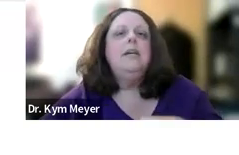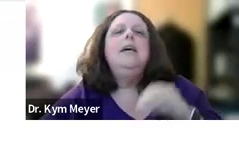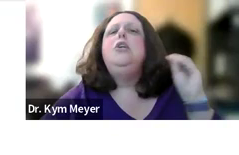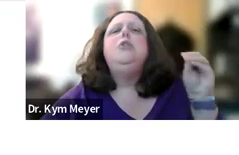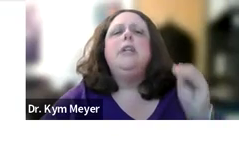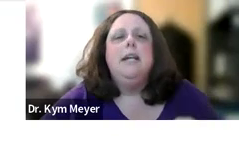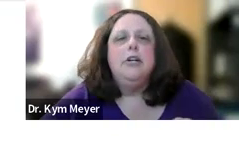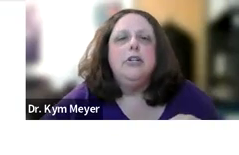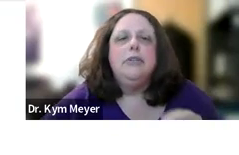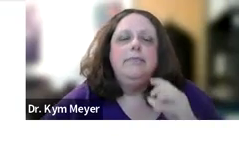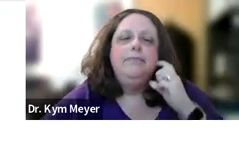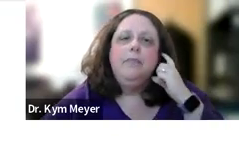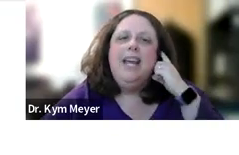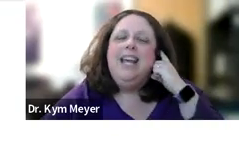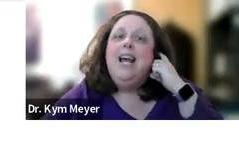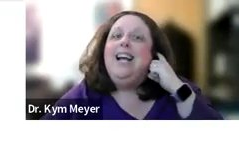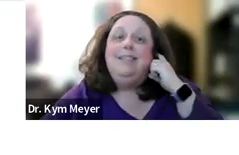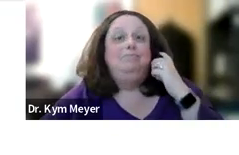audiologist. You should not sign to your children.